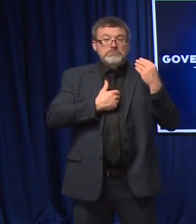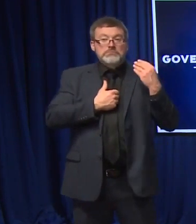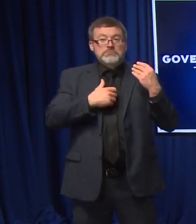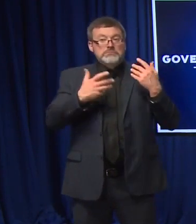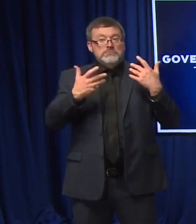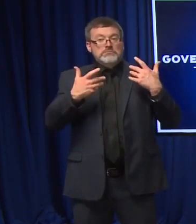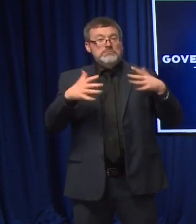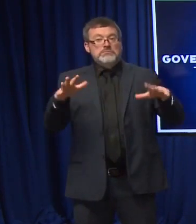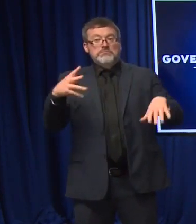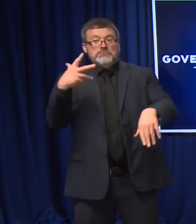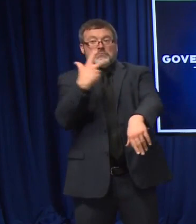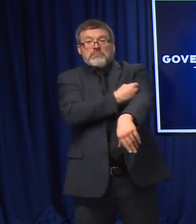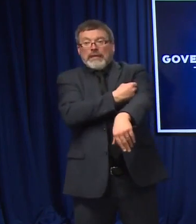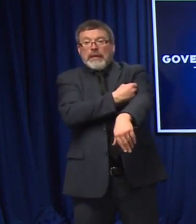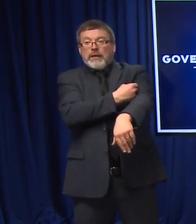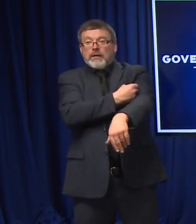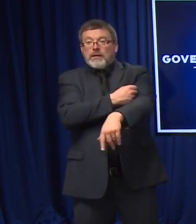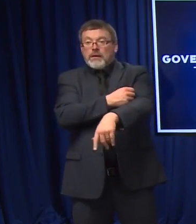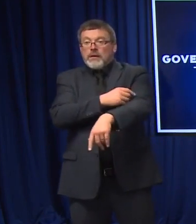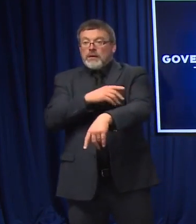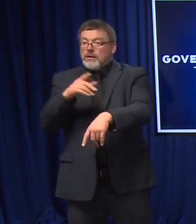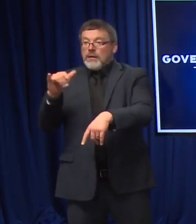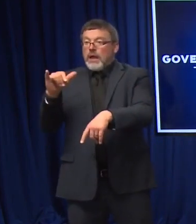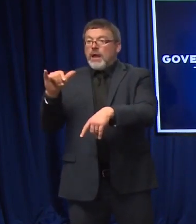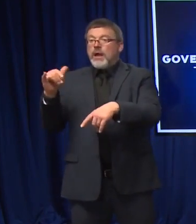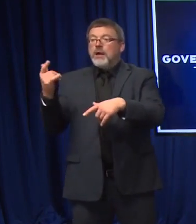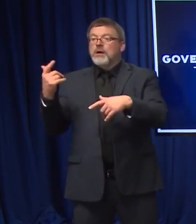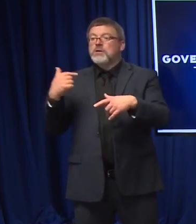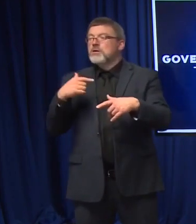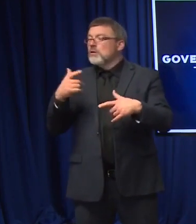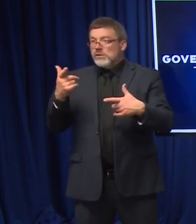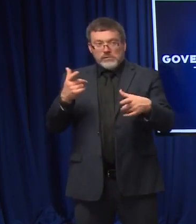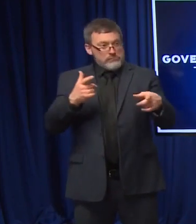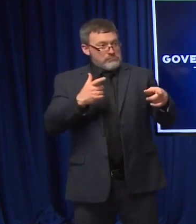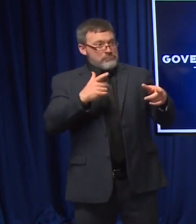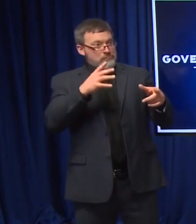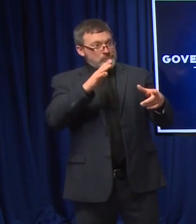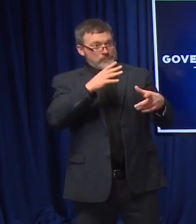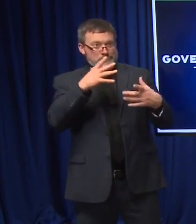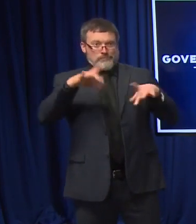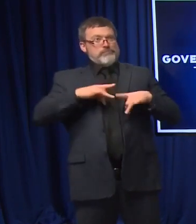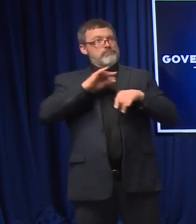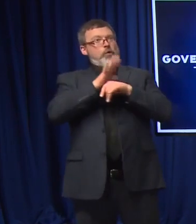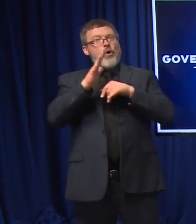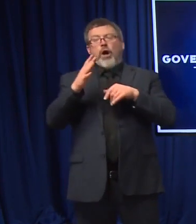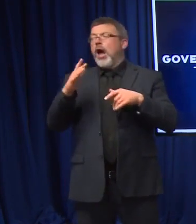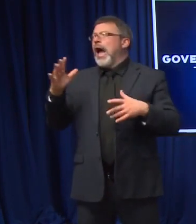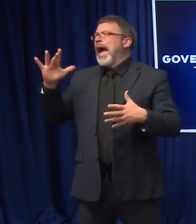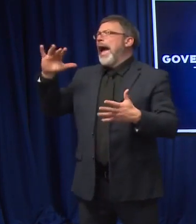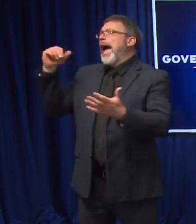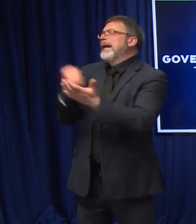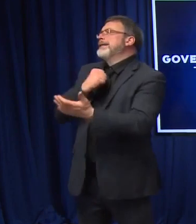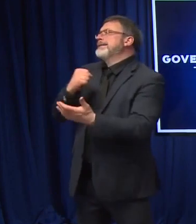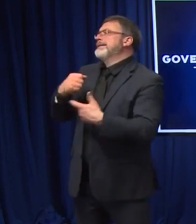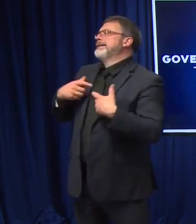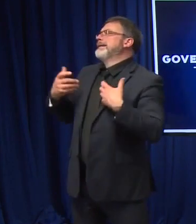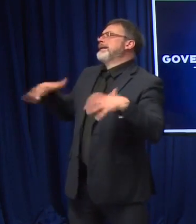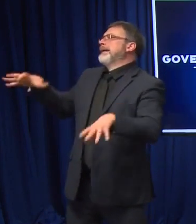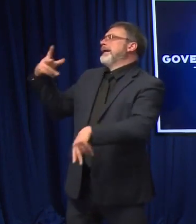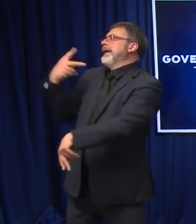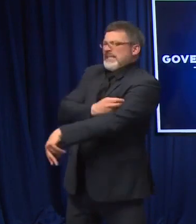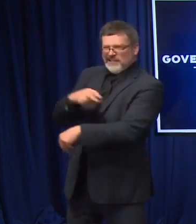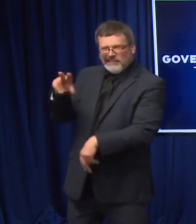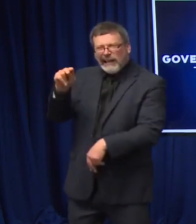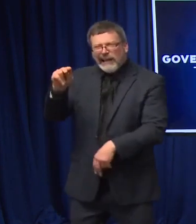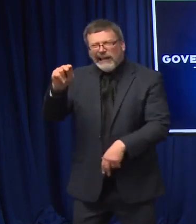not say, man, I wish I'd gotten vaccinated. Everybody wishes they had gotten vaccinated. No matter how anti-vax you may have been